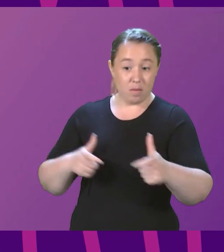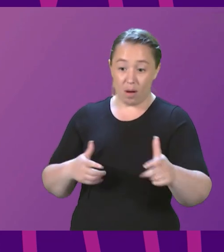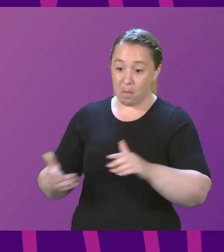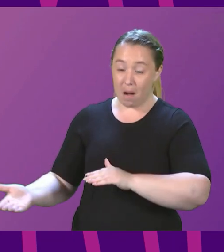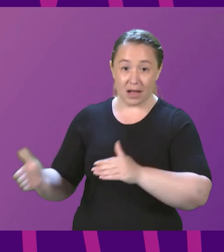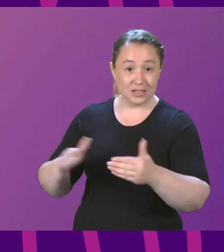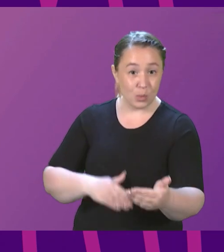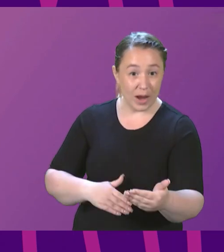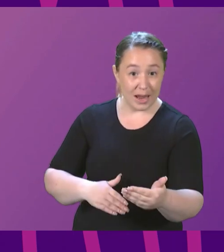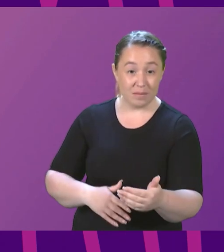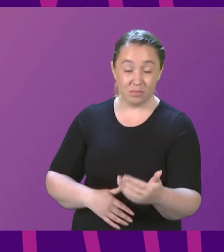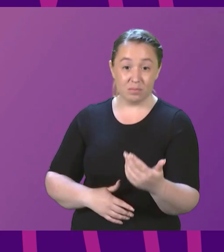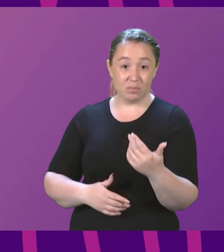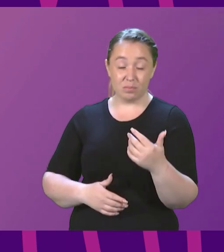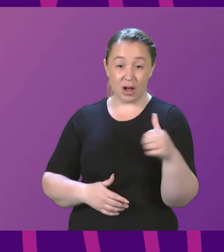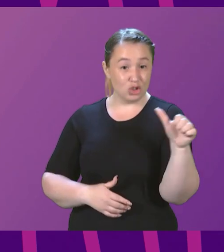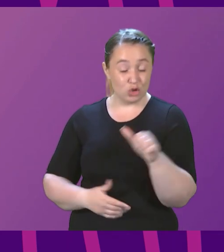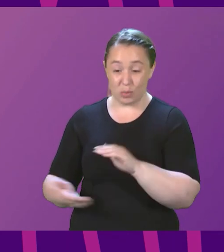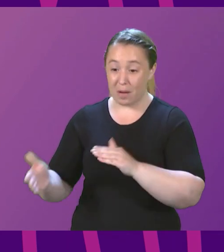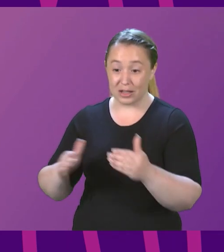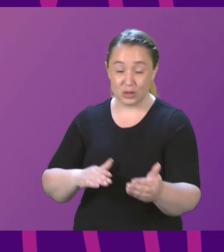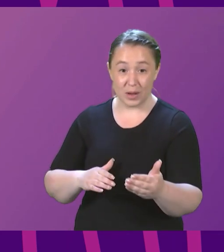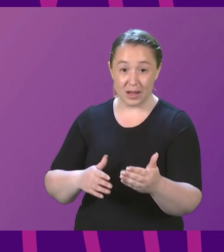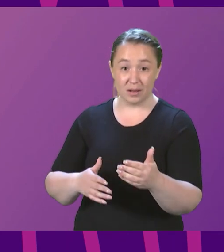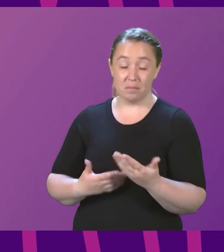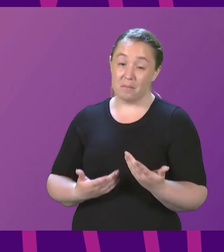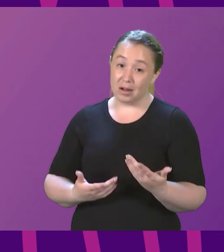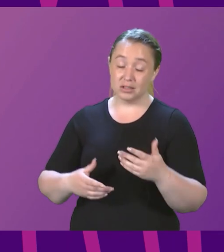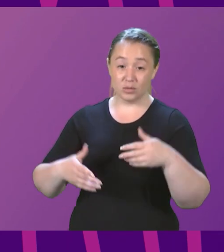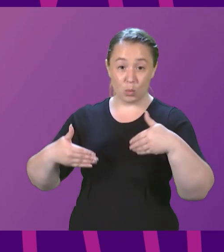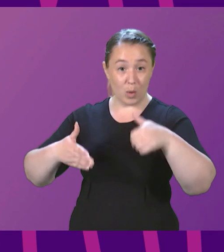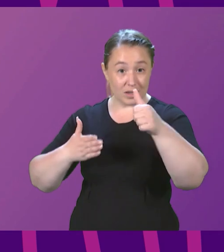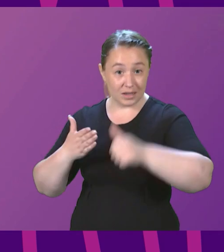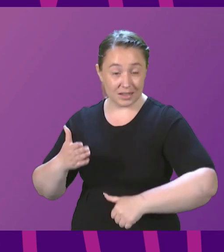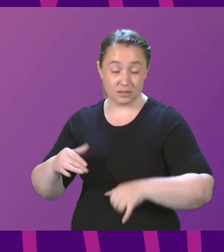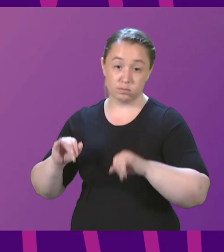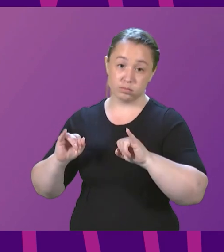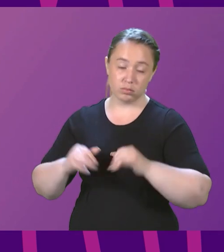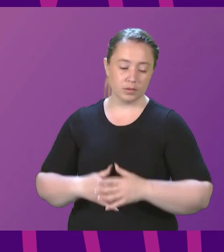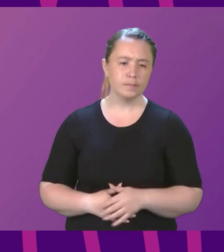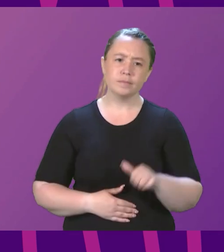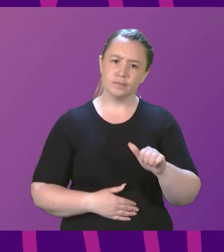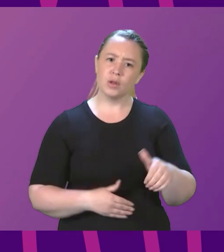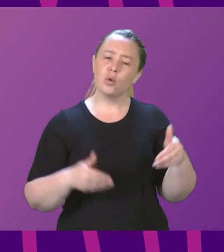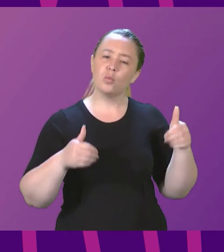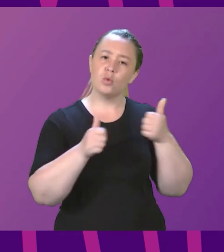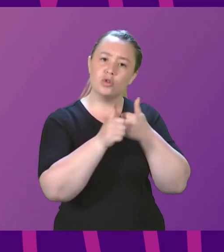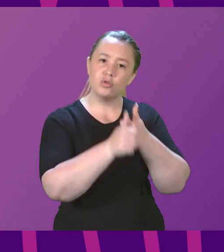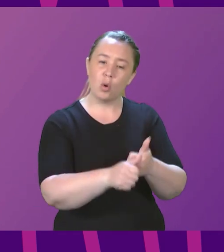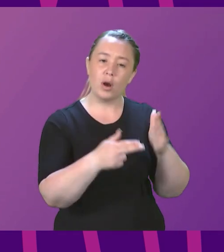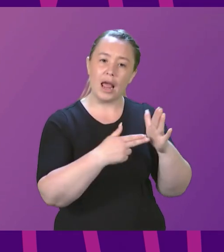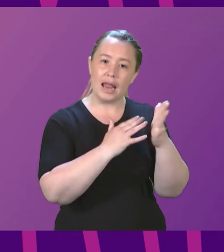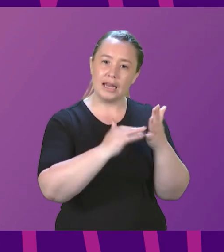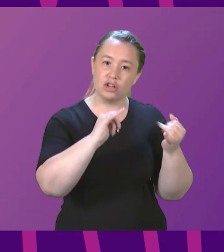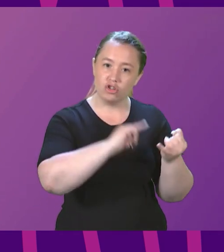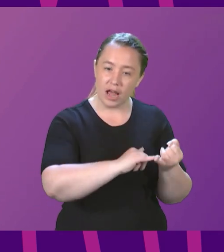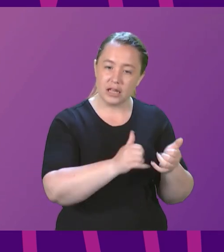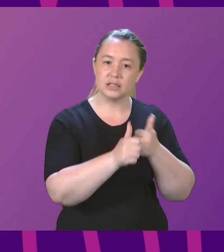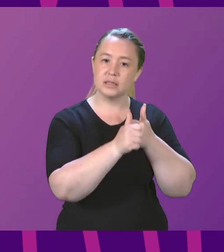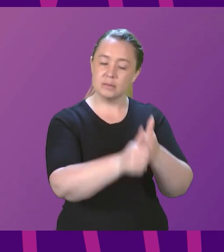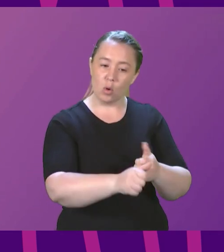First Minister. This government is focused on supporting our NHS, supporting our public services, supporting the country